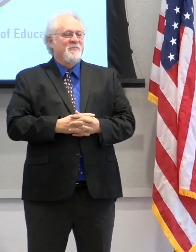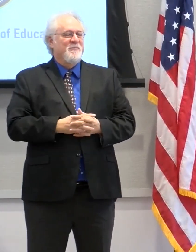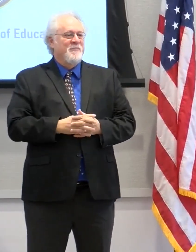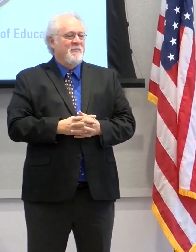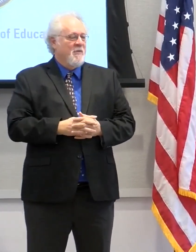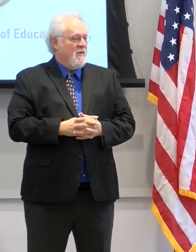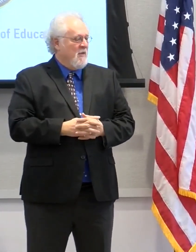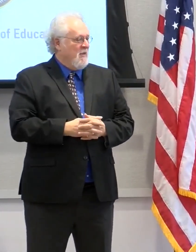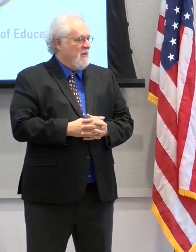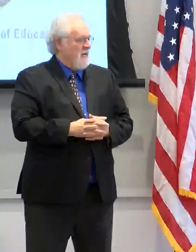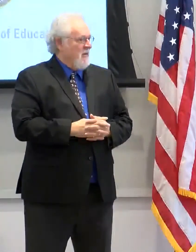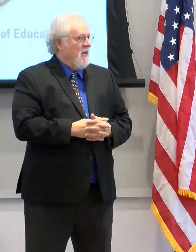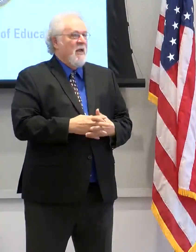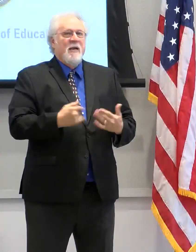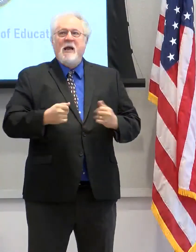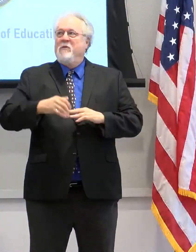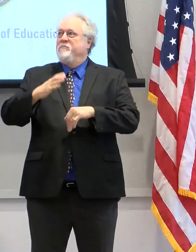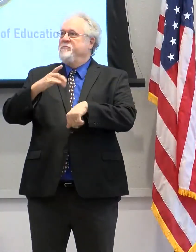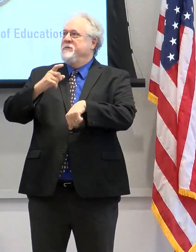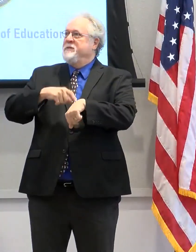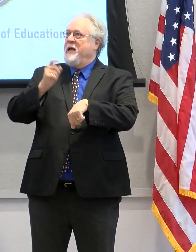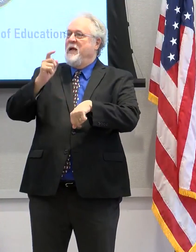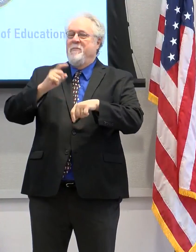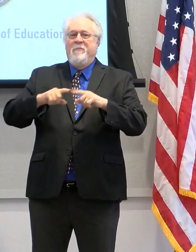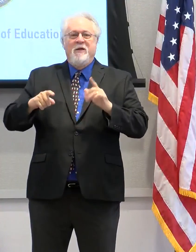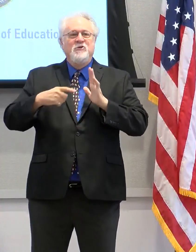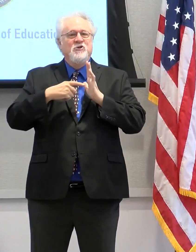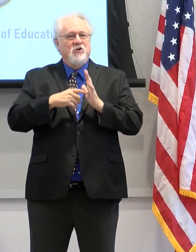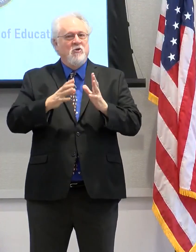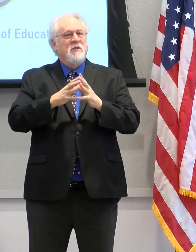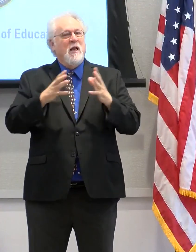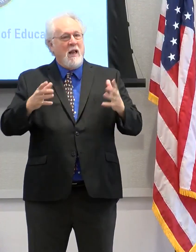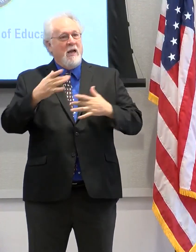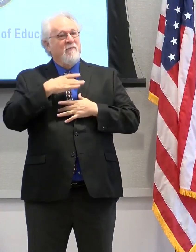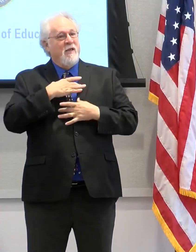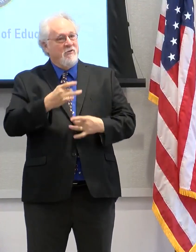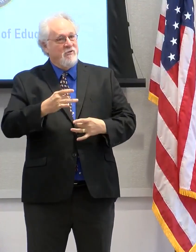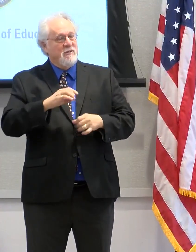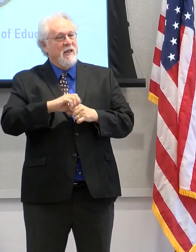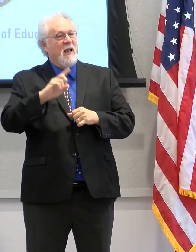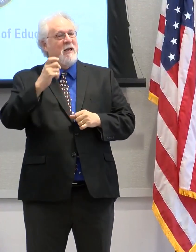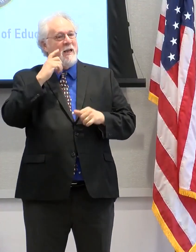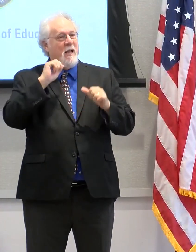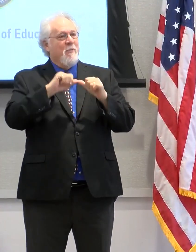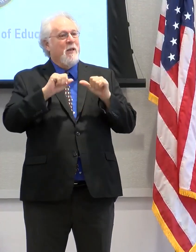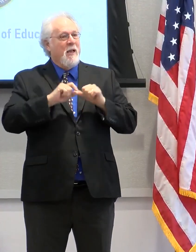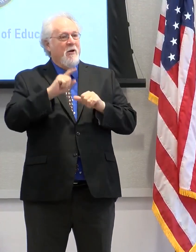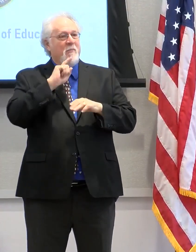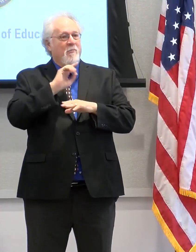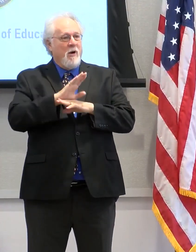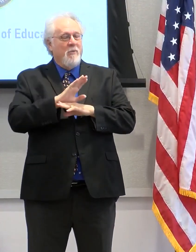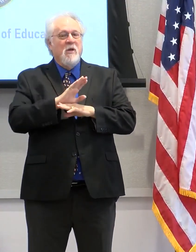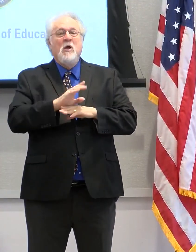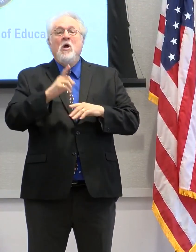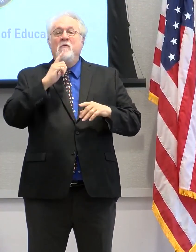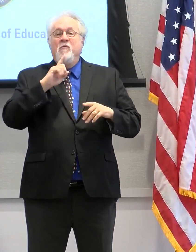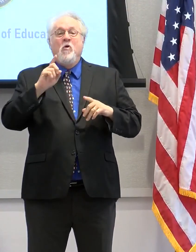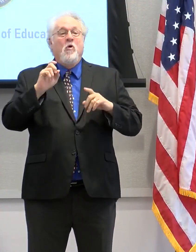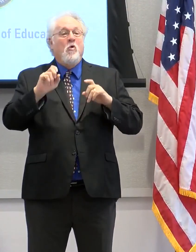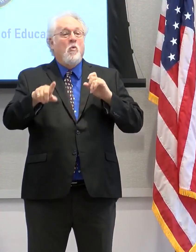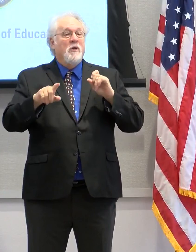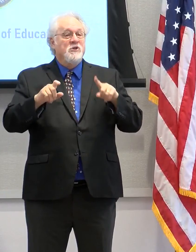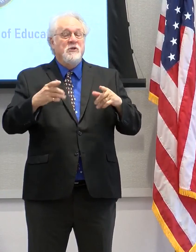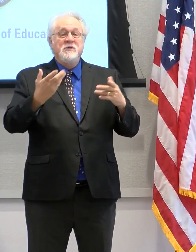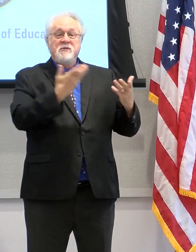We, we are at time, but that goes to show you there's a lot of interest in the capital area promise. But for all of the questions that,